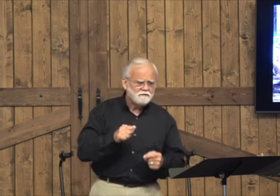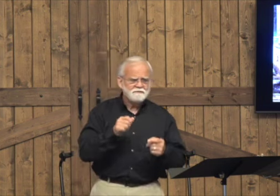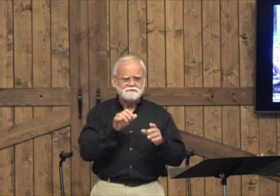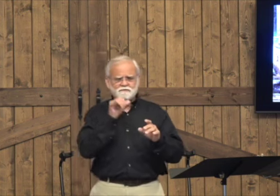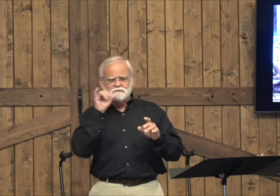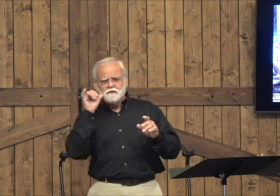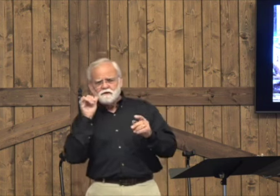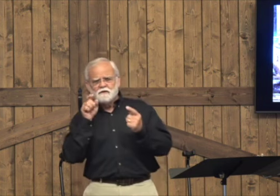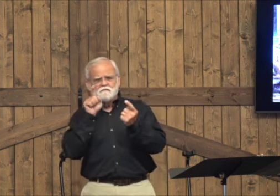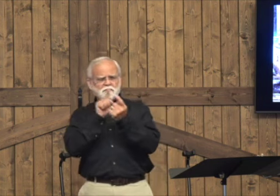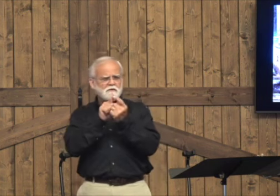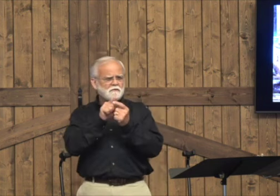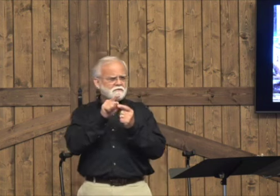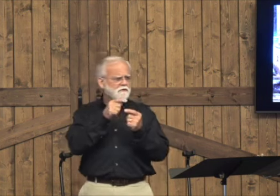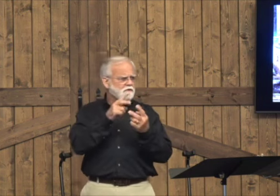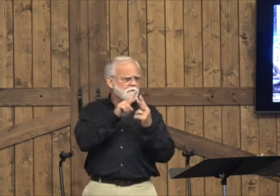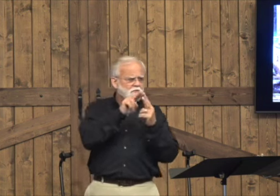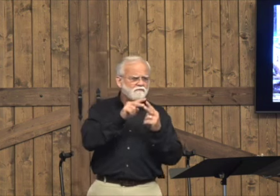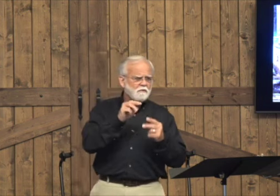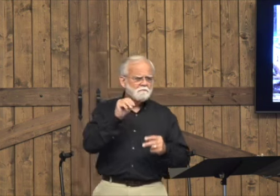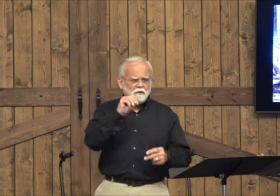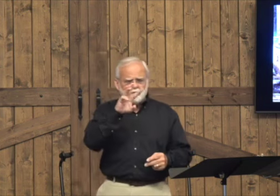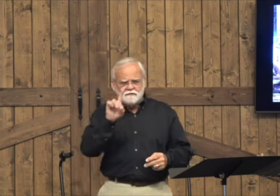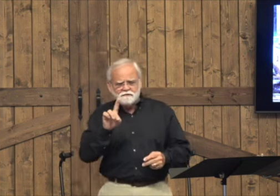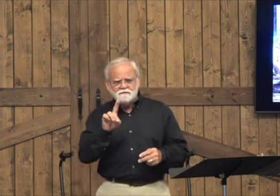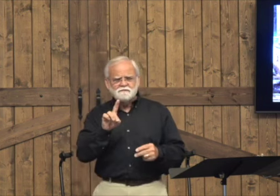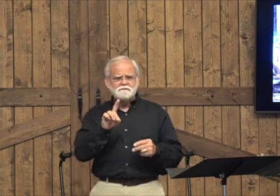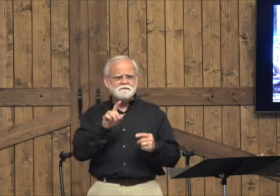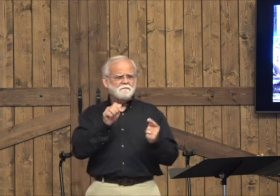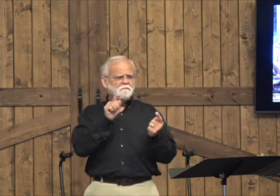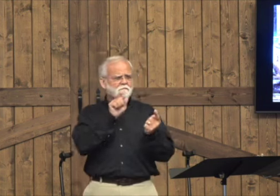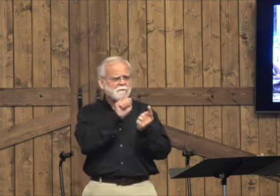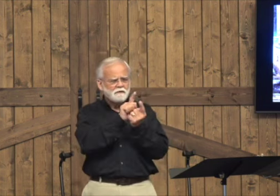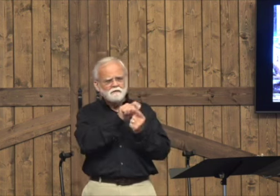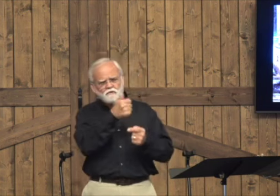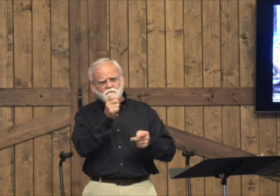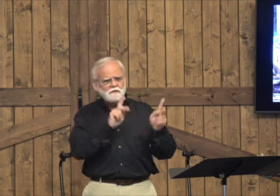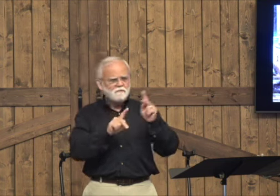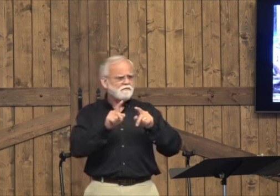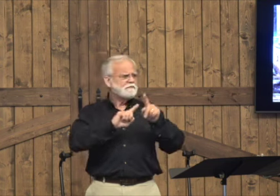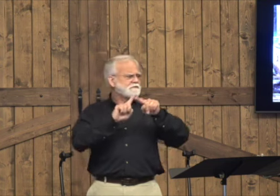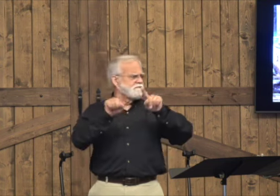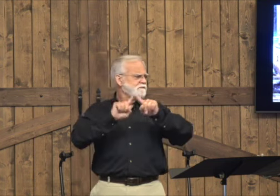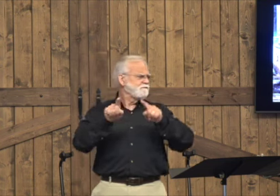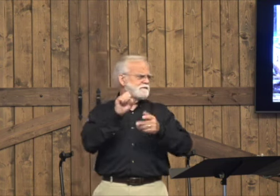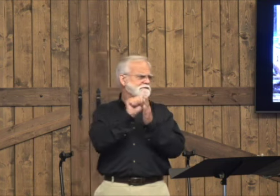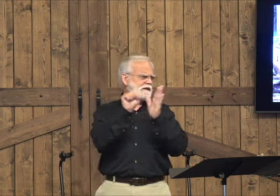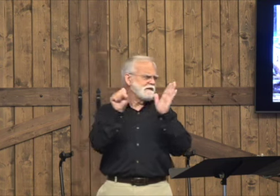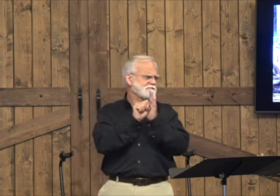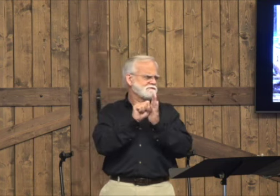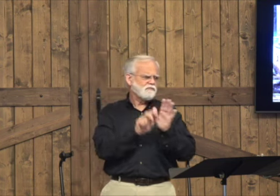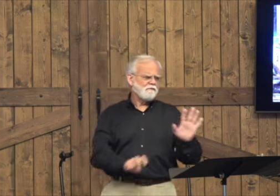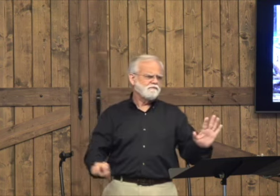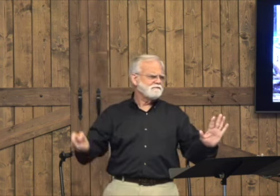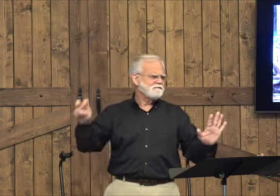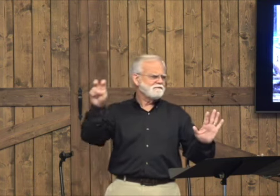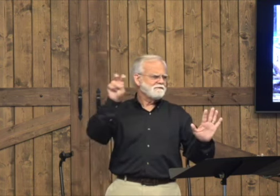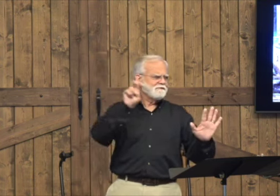I met one couple from Arizona, a couple from Maryland. They're just from all